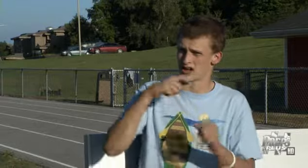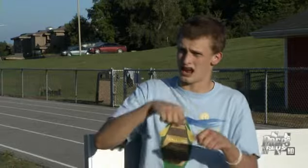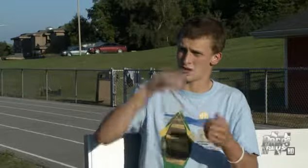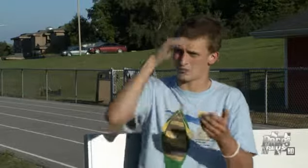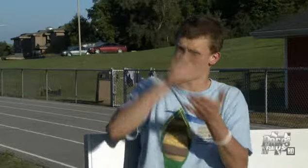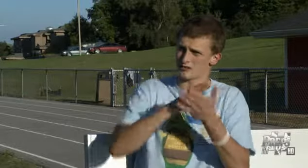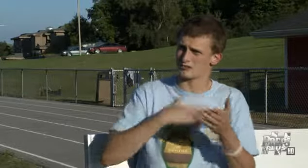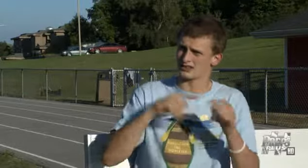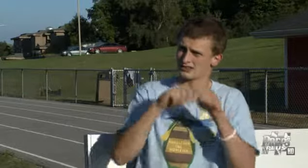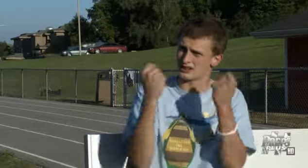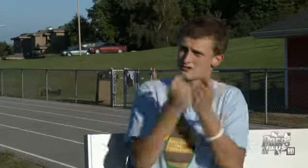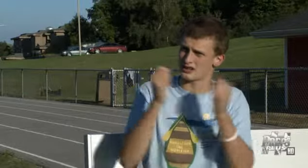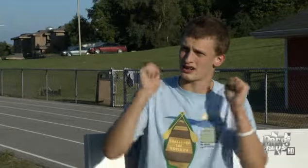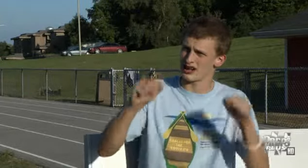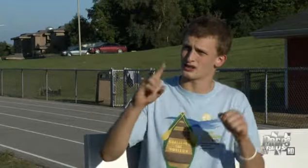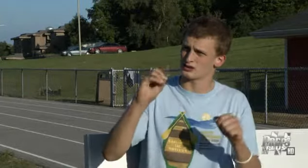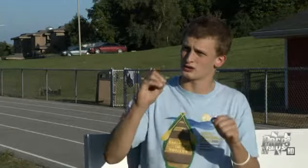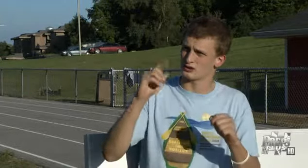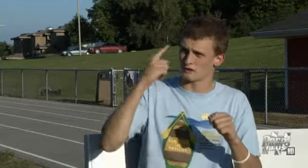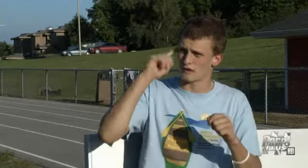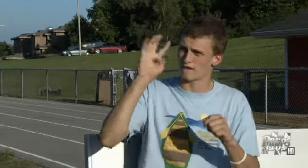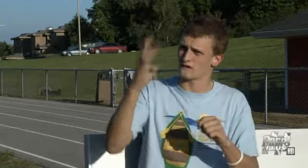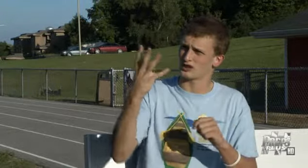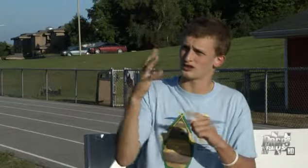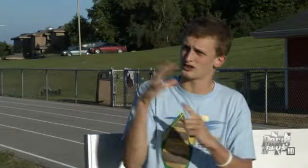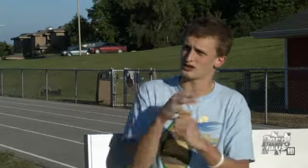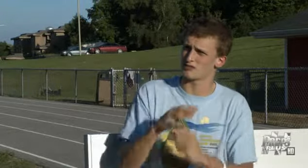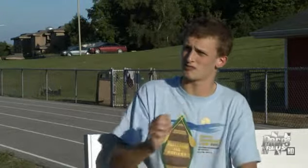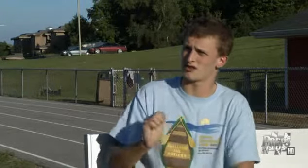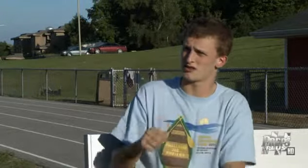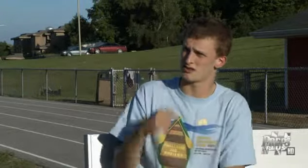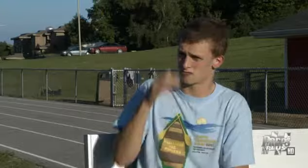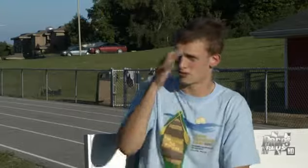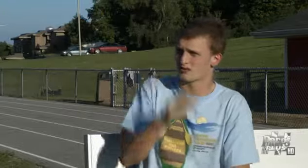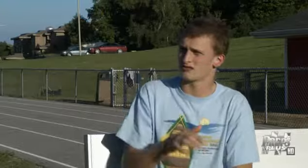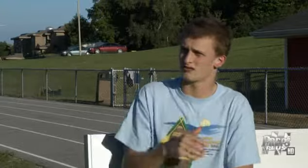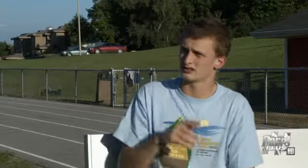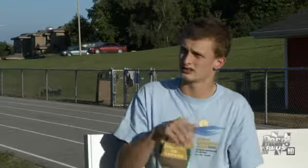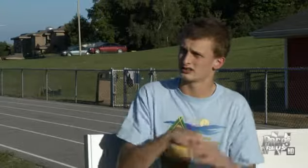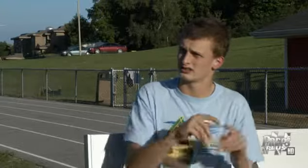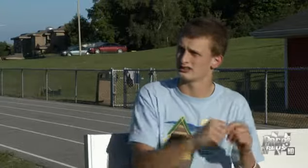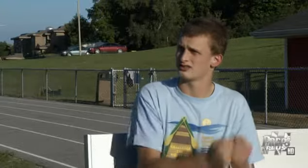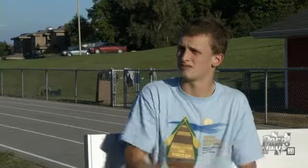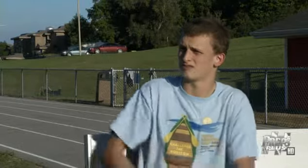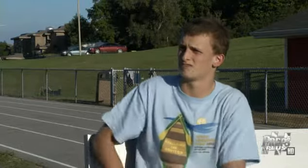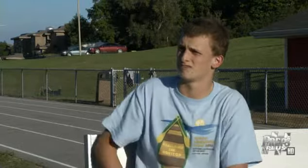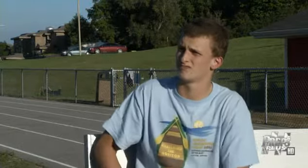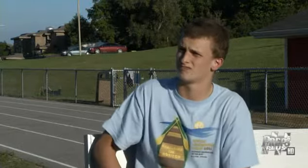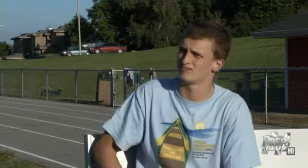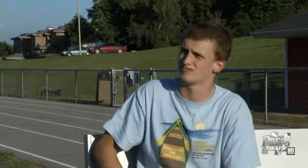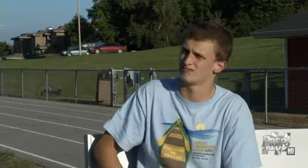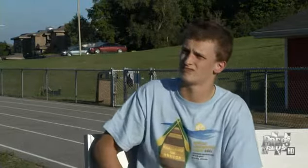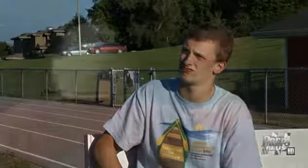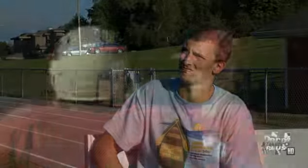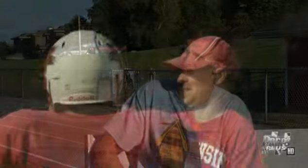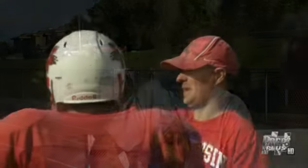I think we can do it. I believe in my team. And I do think it's important. Yeah. We do want our fourth championship. We have a good team.